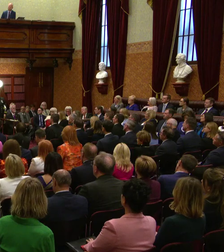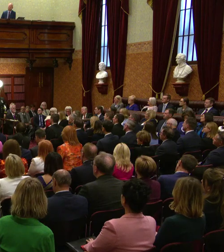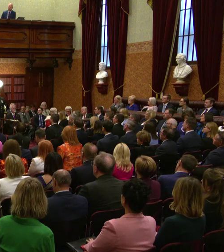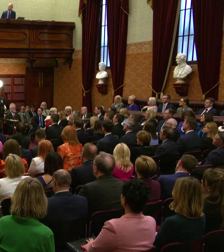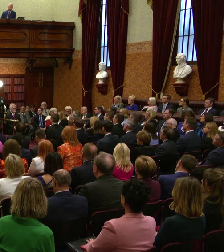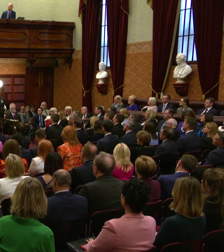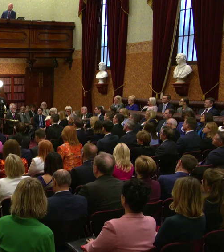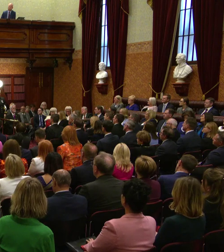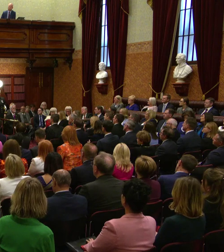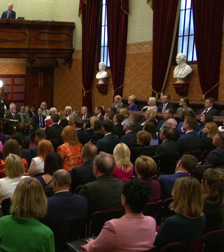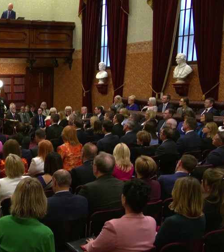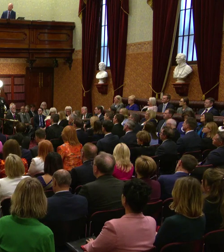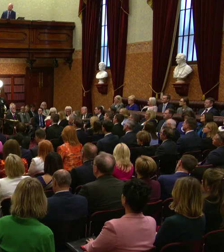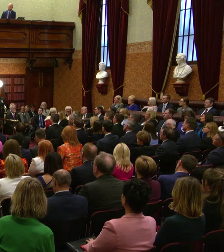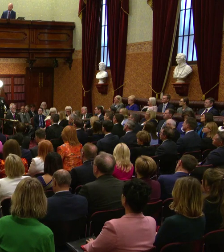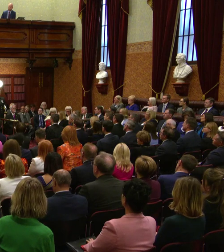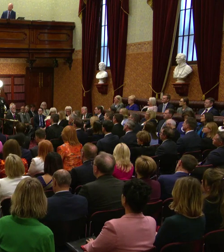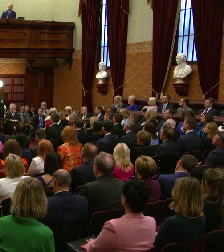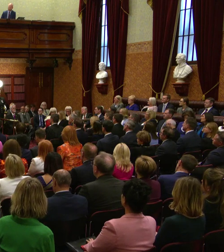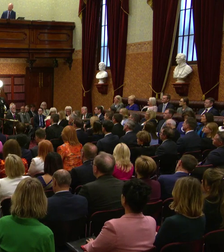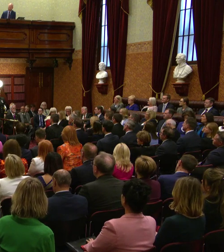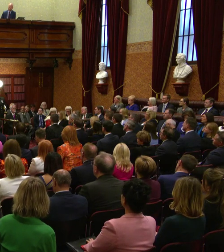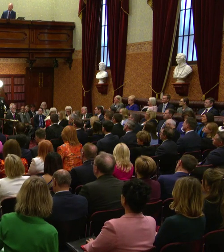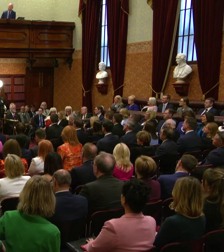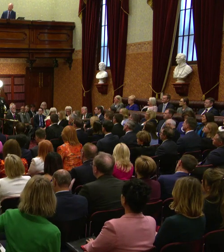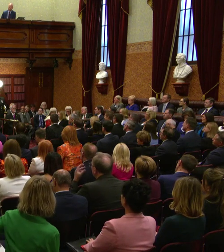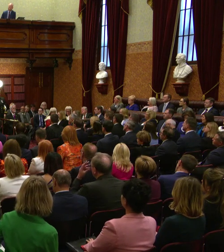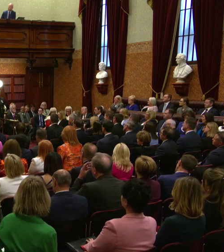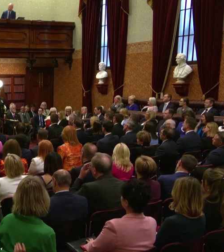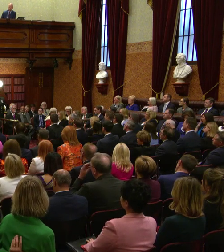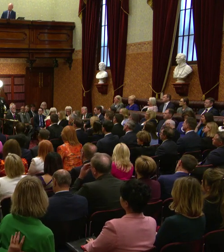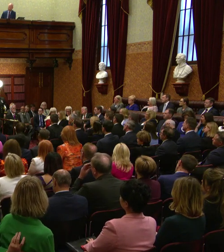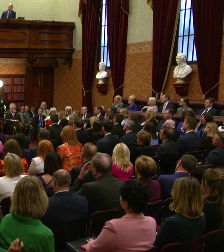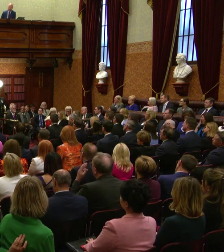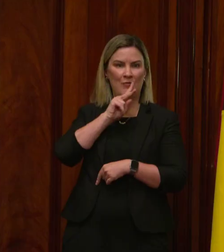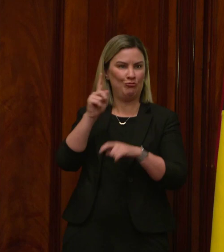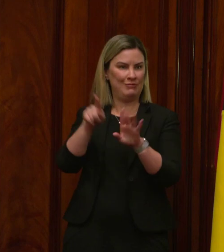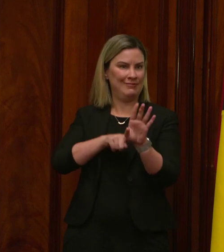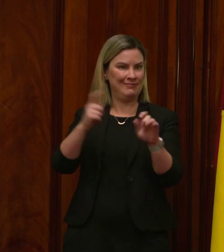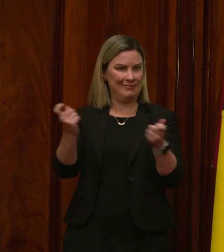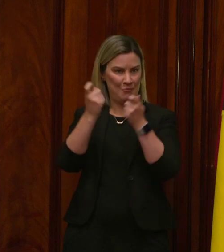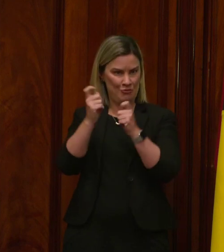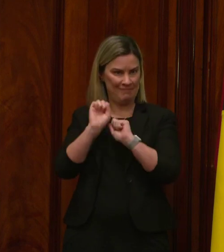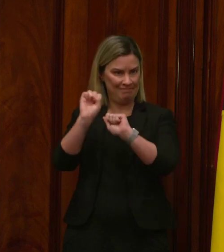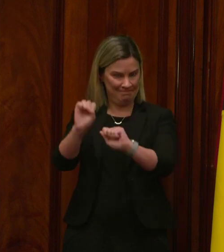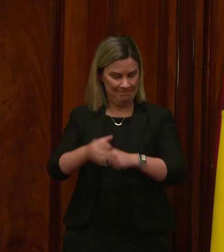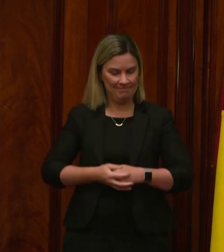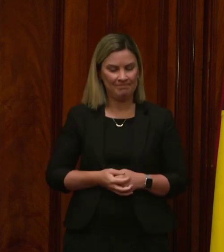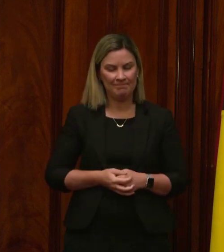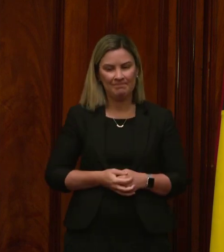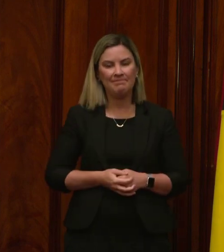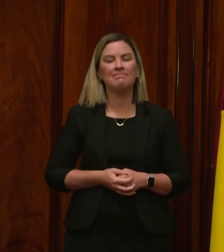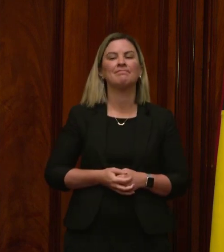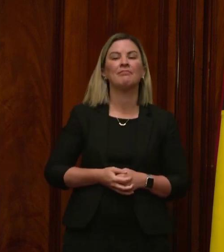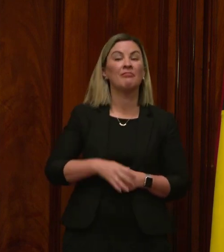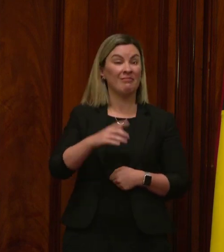Supreme Court of New South Wales. Much has changed since 1824. At its first sitting, there